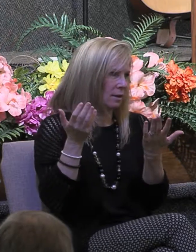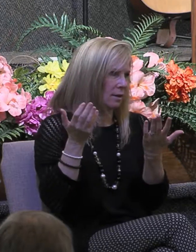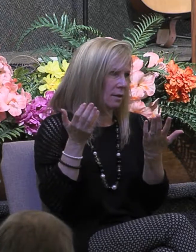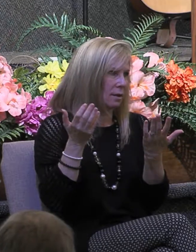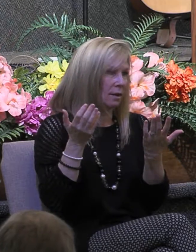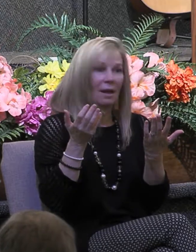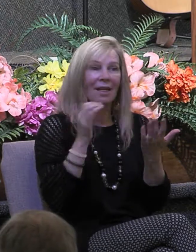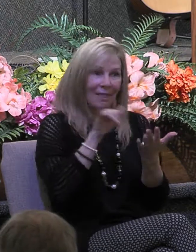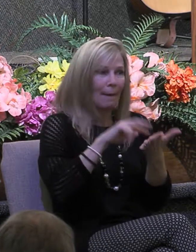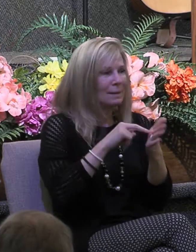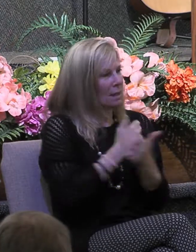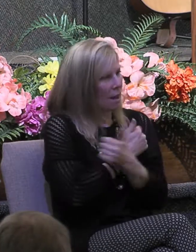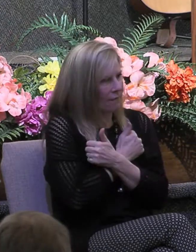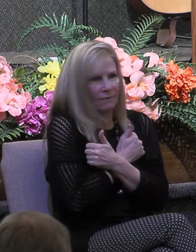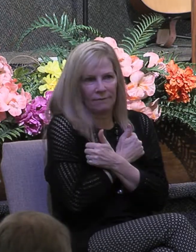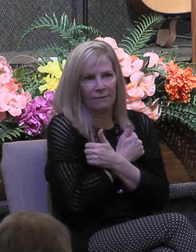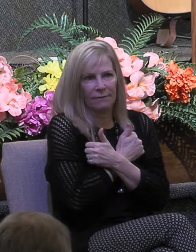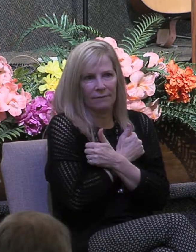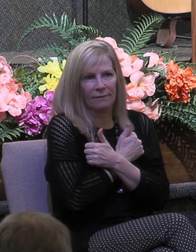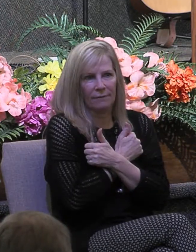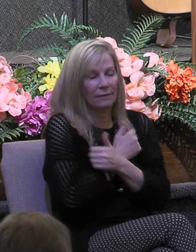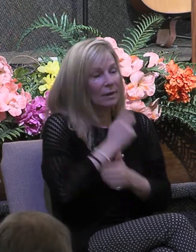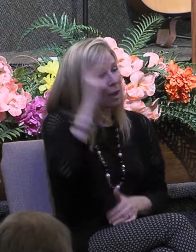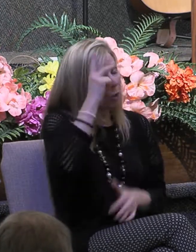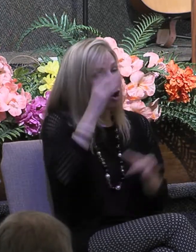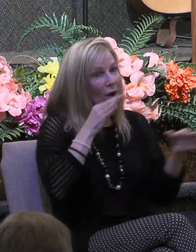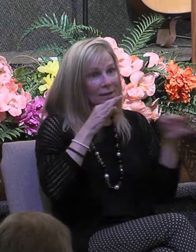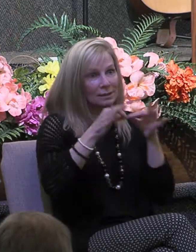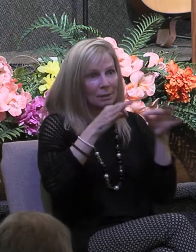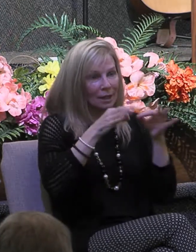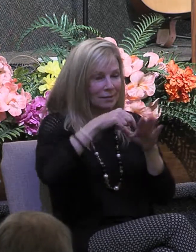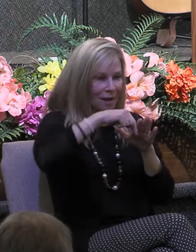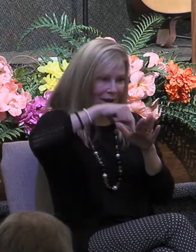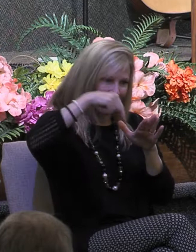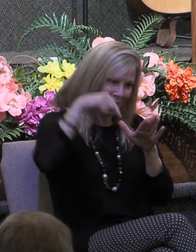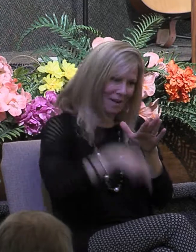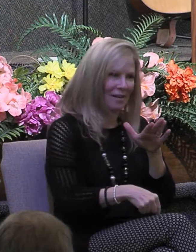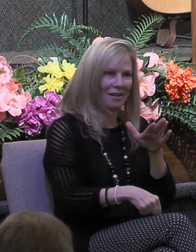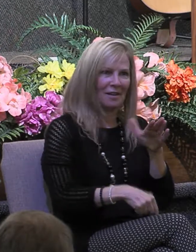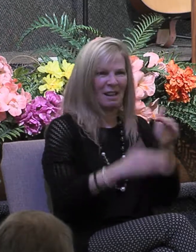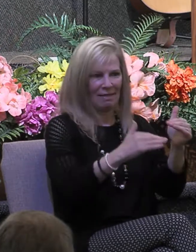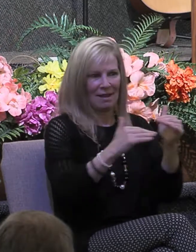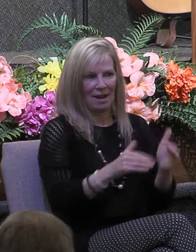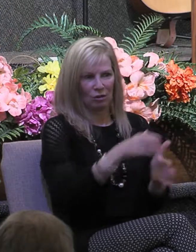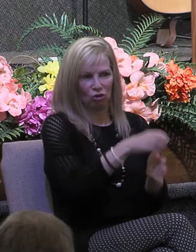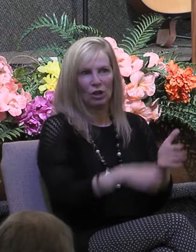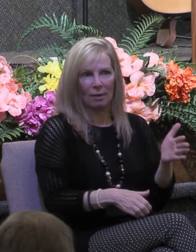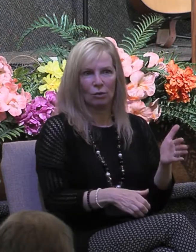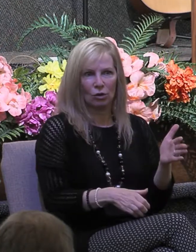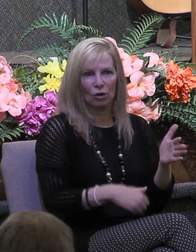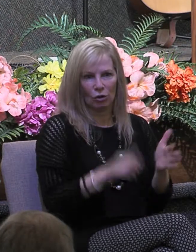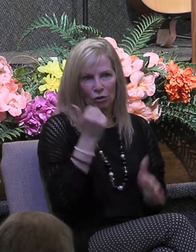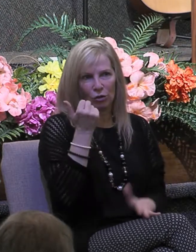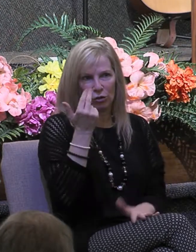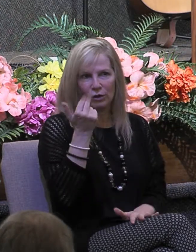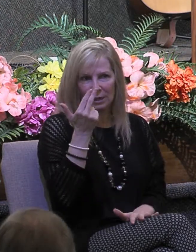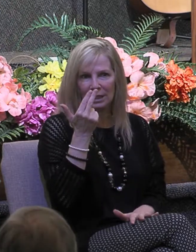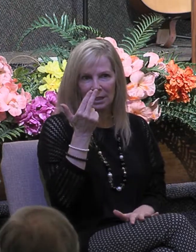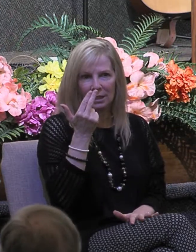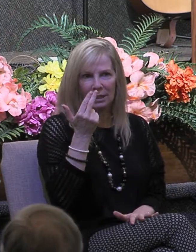way of love which Paul explains in detail in the next chapter 1 Corinthians 13. In other words, instead of selfishly trying